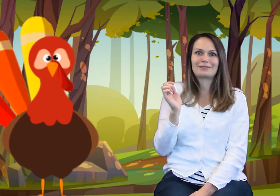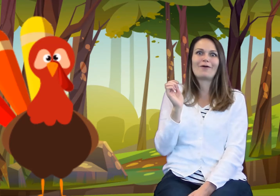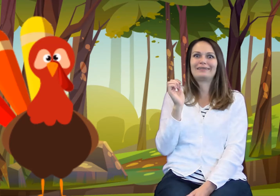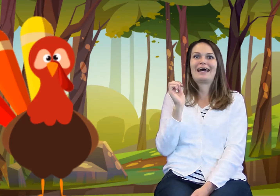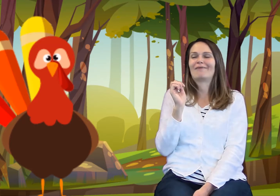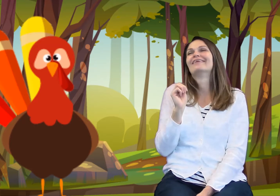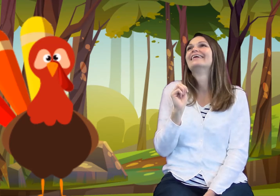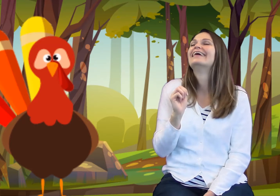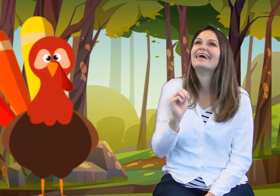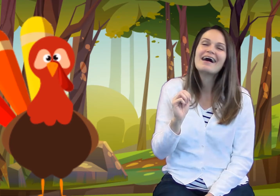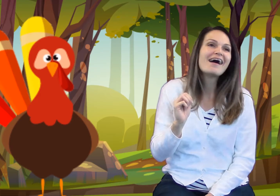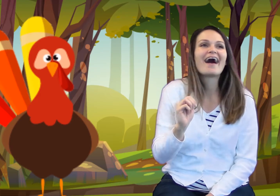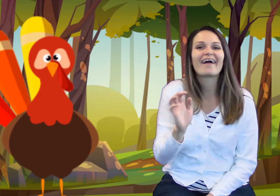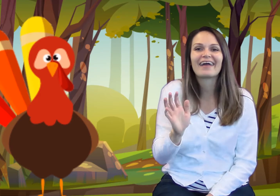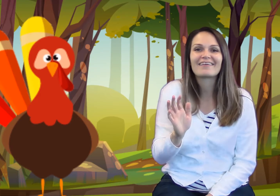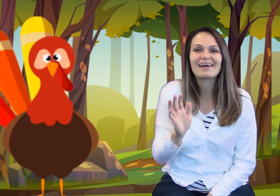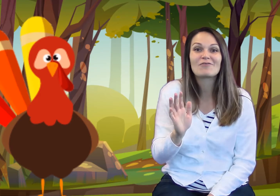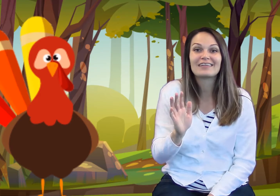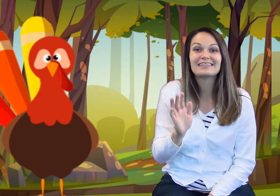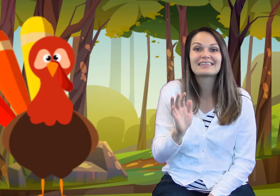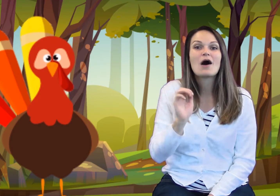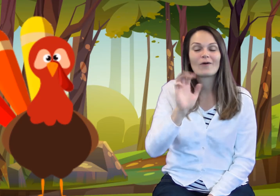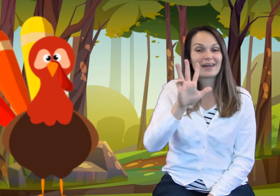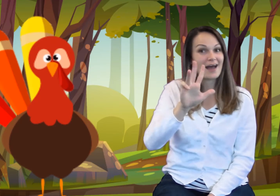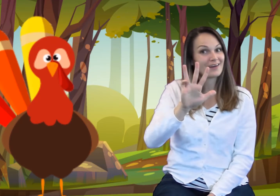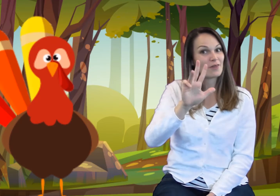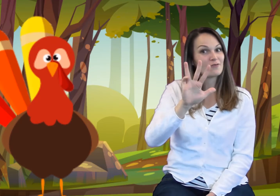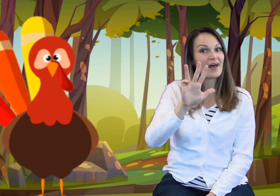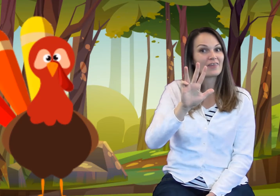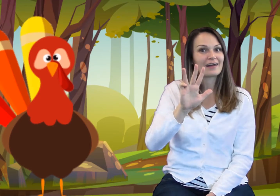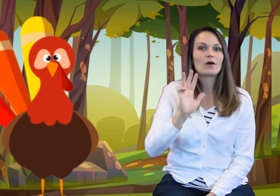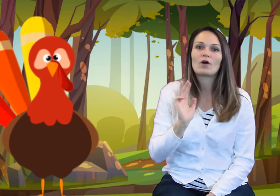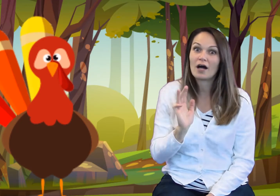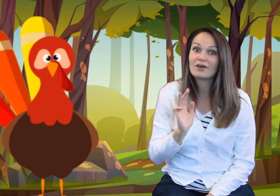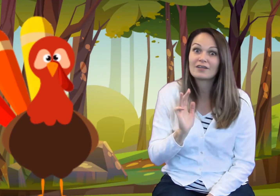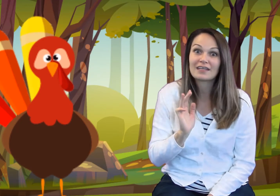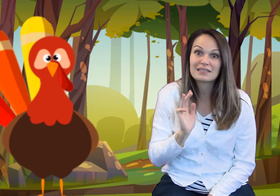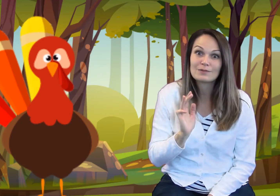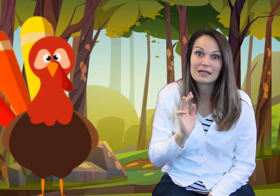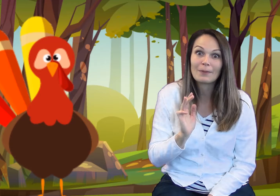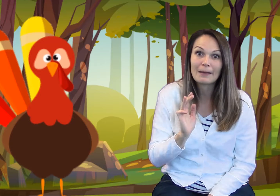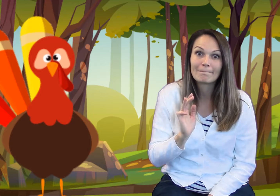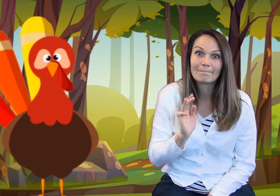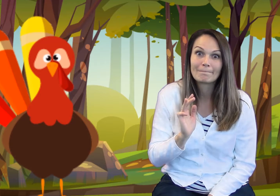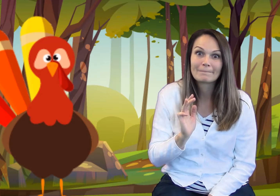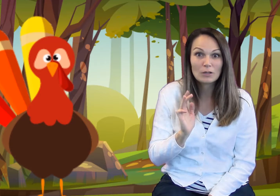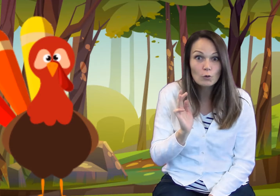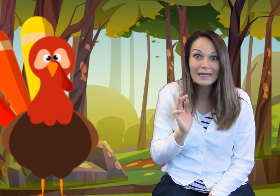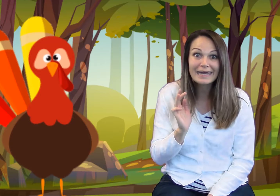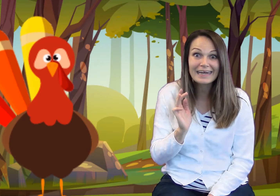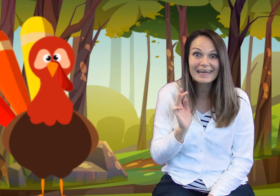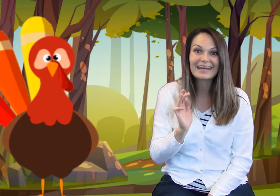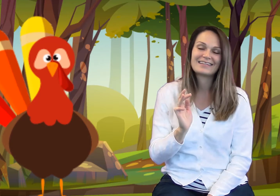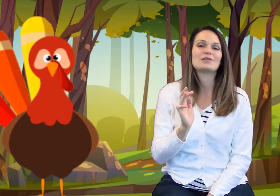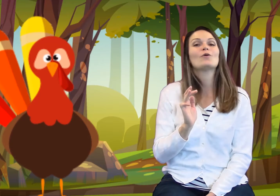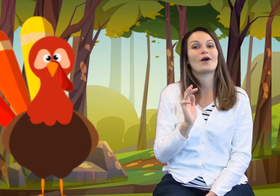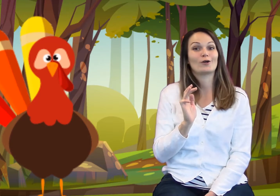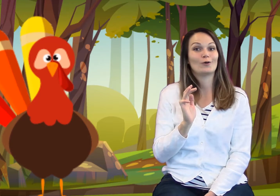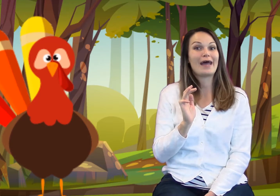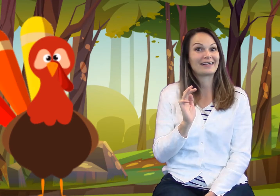Storytime. All right. You ready for this? We're going to add another feather. What color do you think this one's going to be? Green? You are correct.